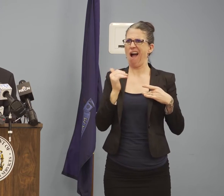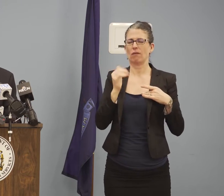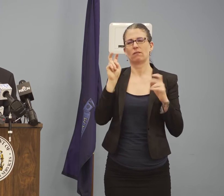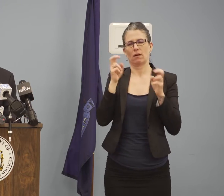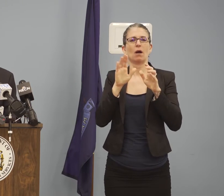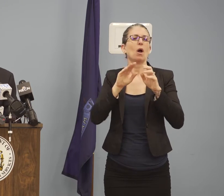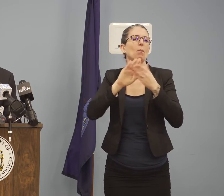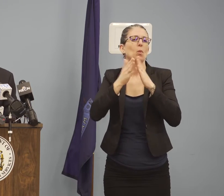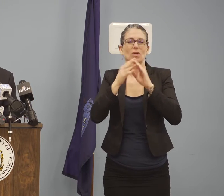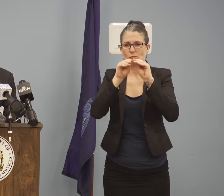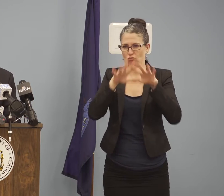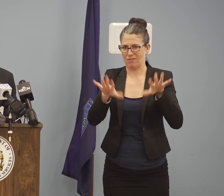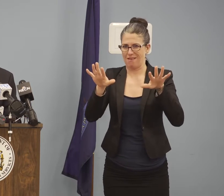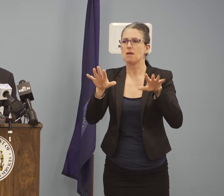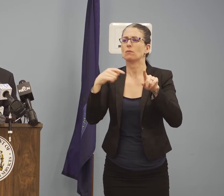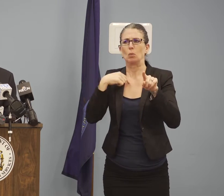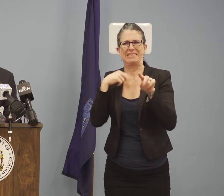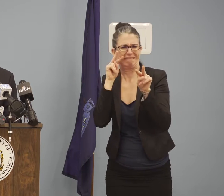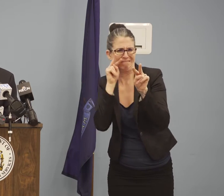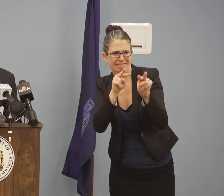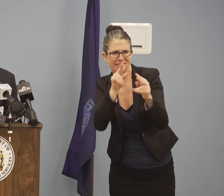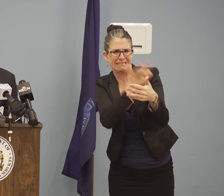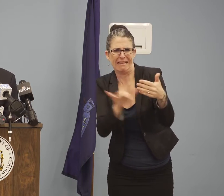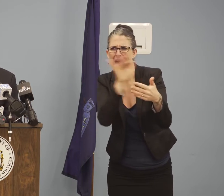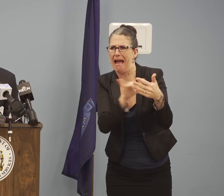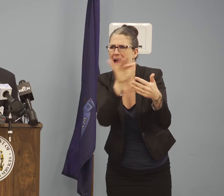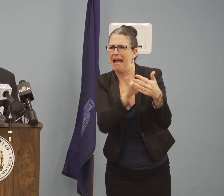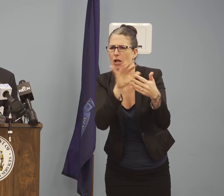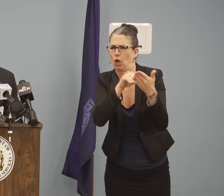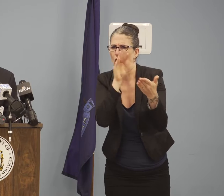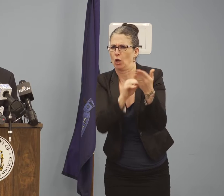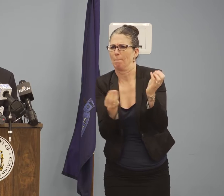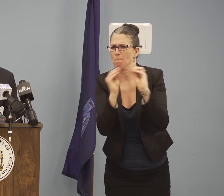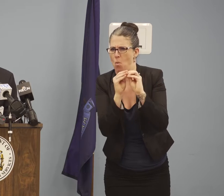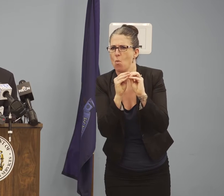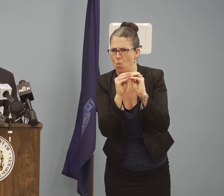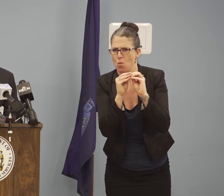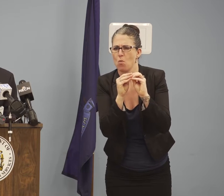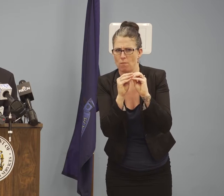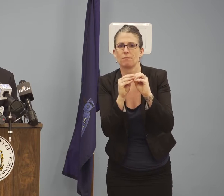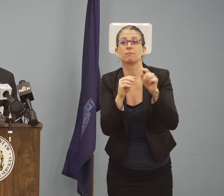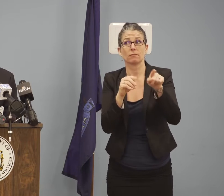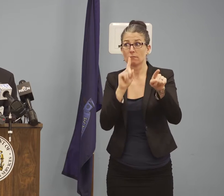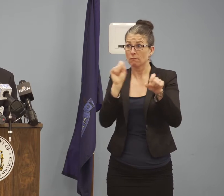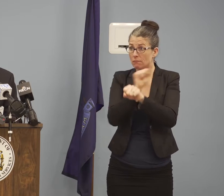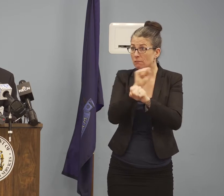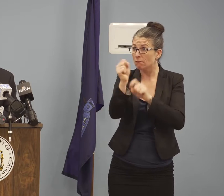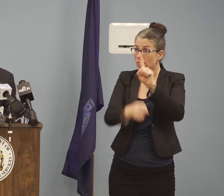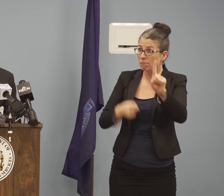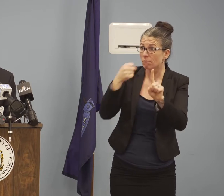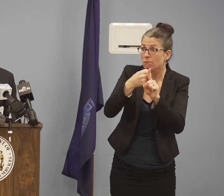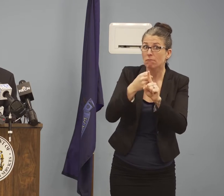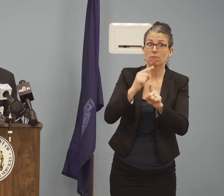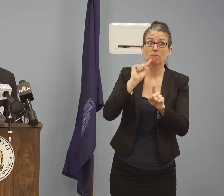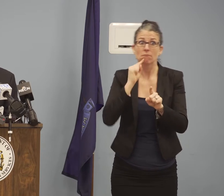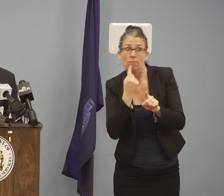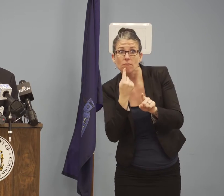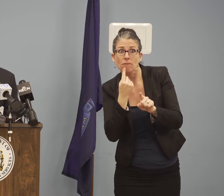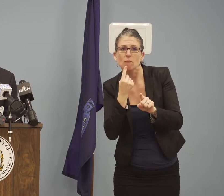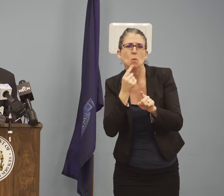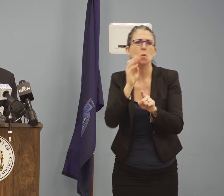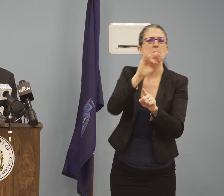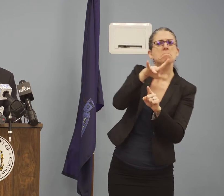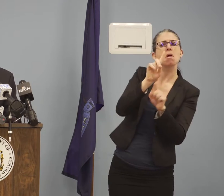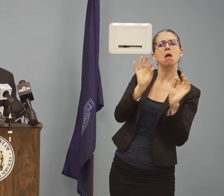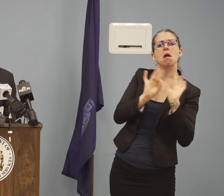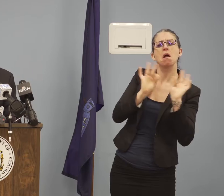severe symptoms play out and how the progression of community transmission plays out and how that interacts with the